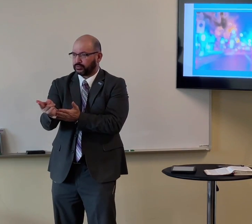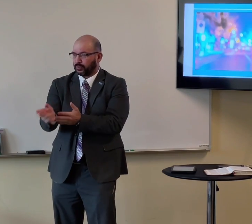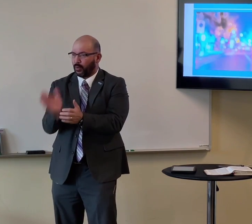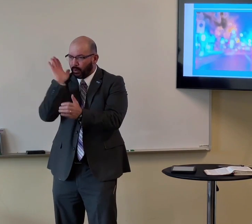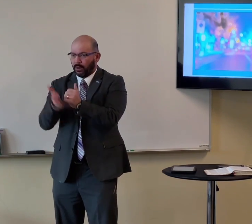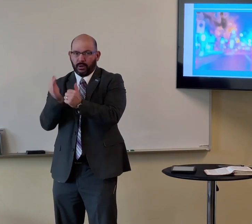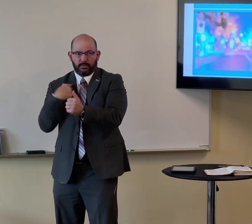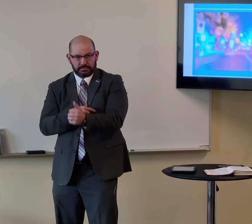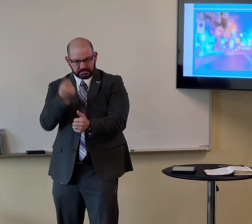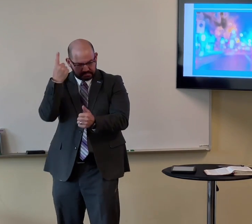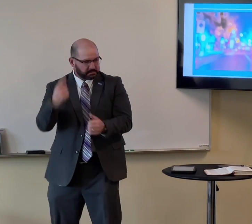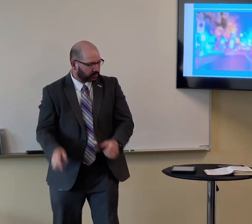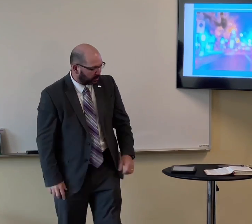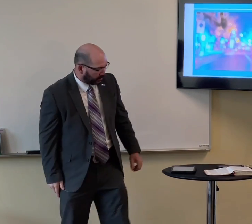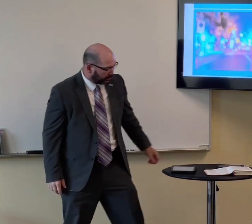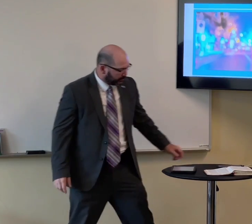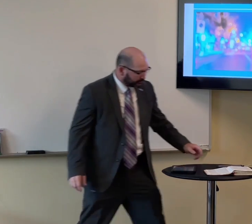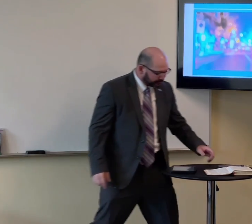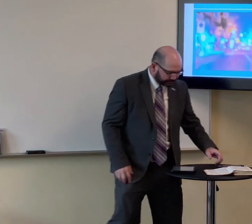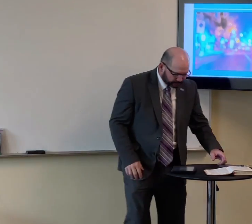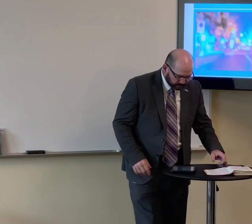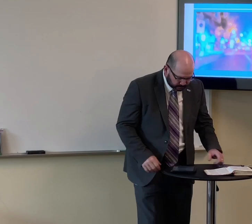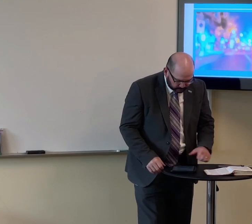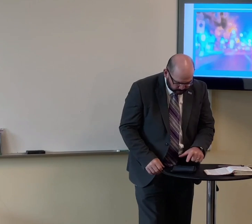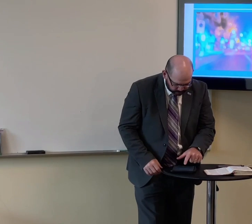How you apply truth to help us understand.